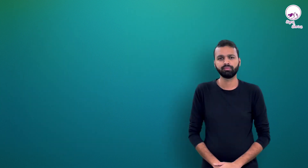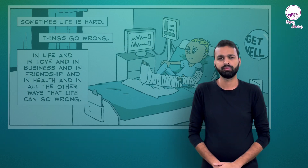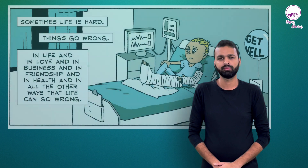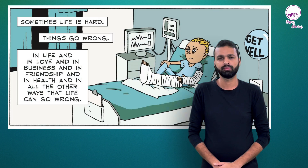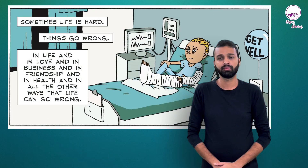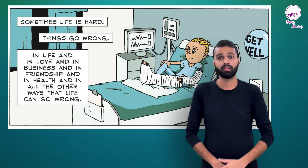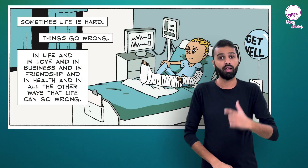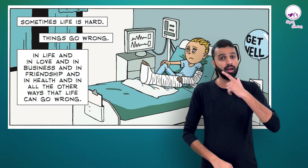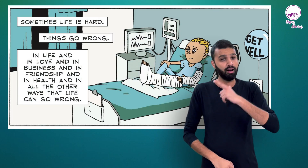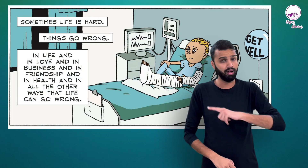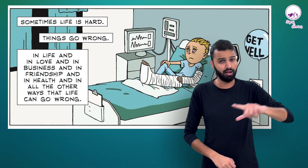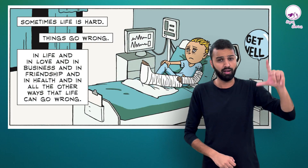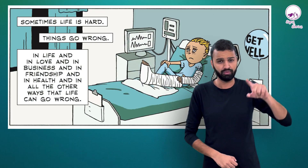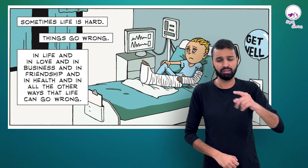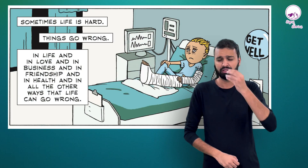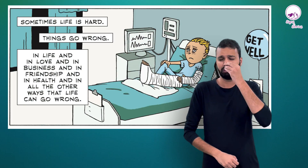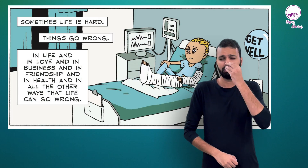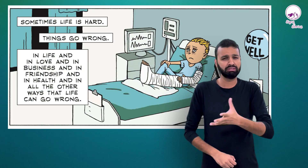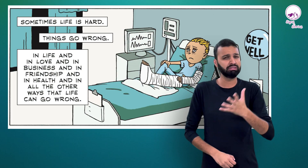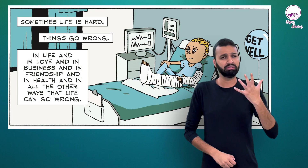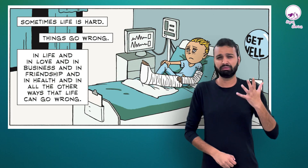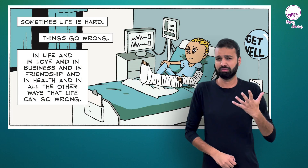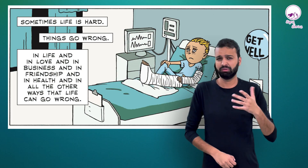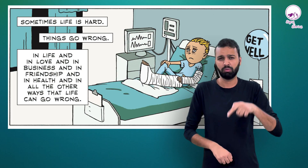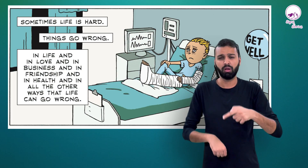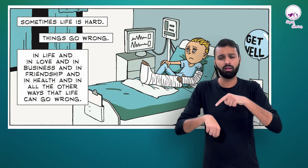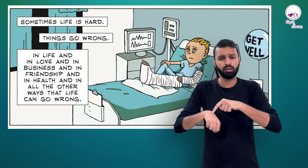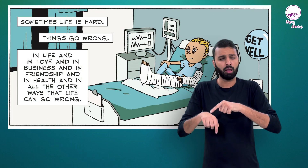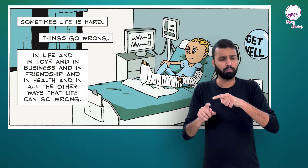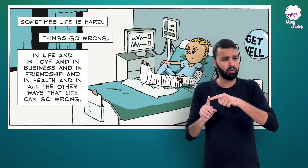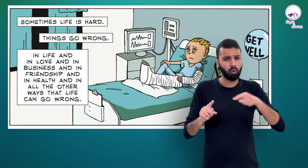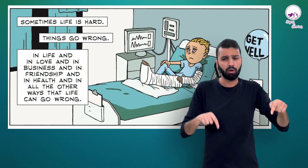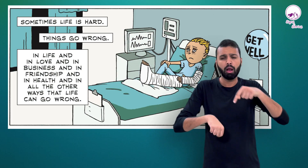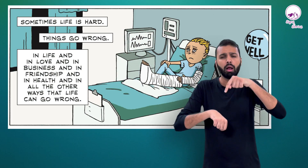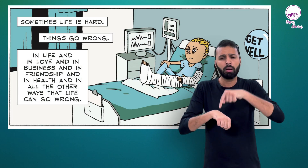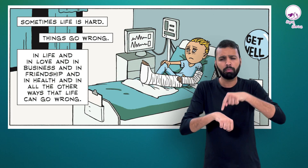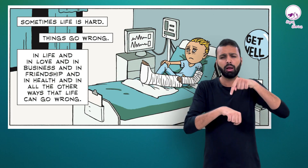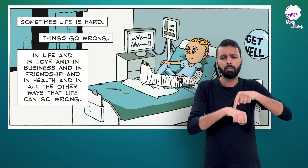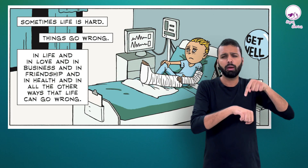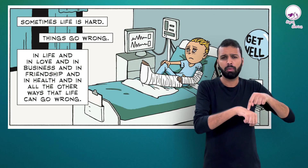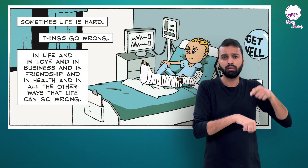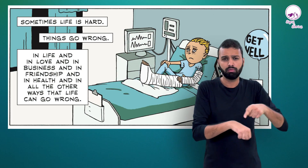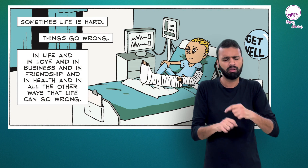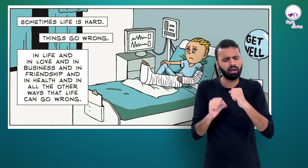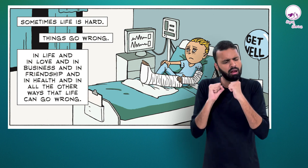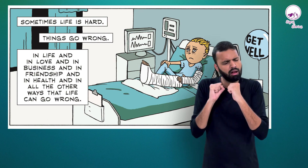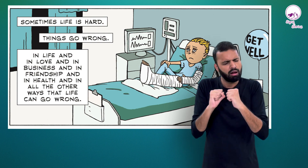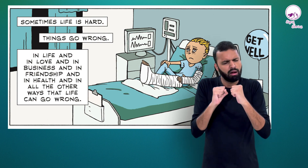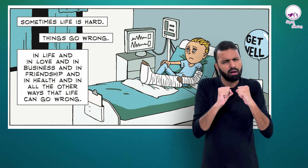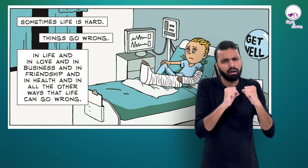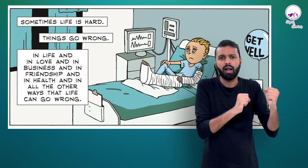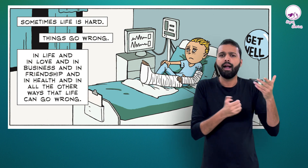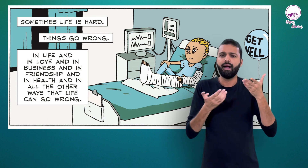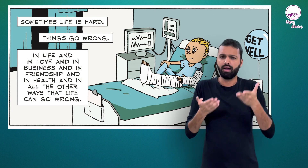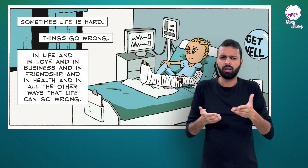Sometimes life is hard. Things go wrong. In life and in love